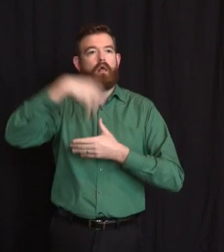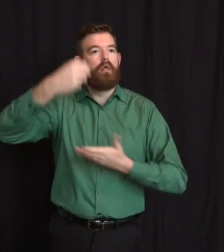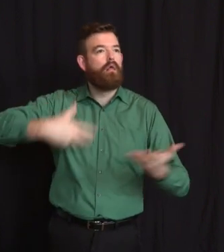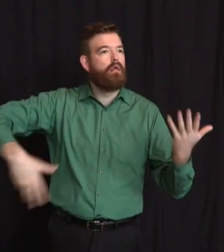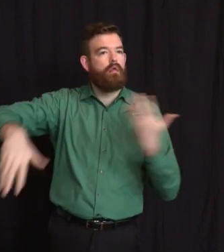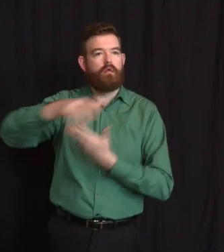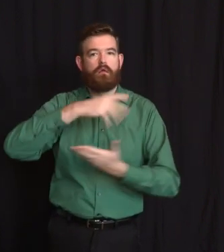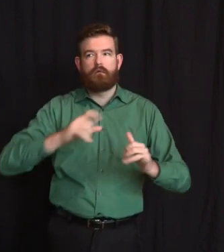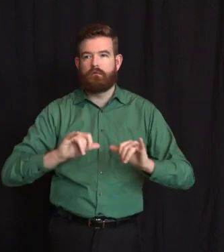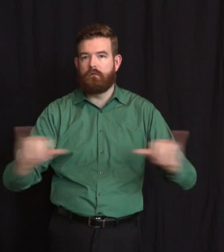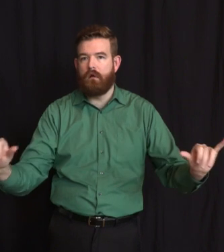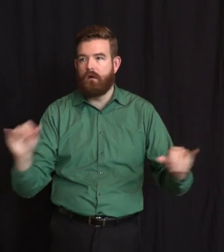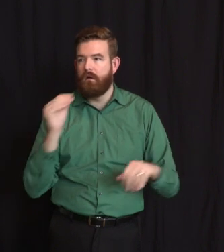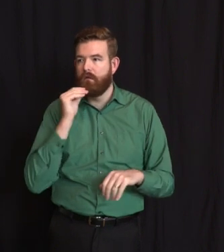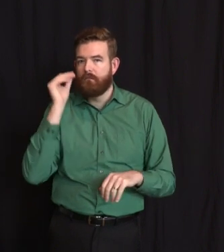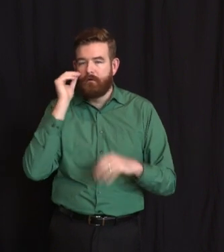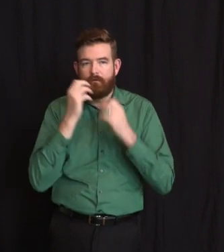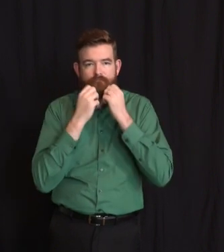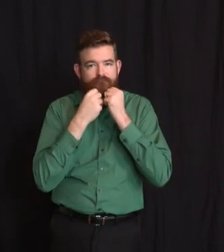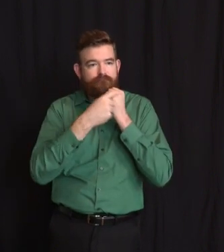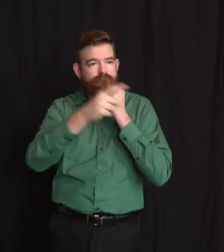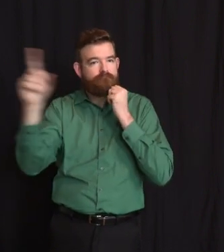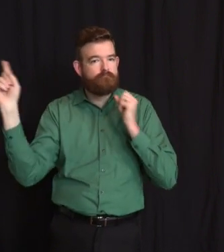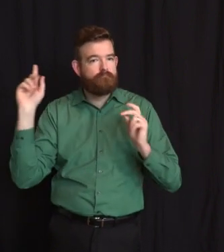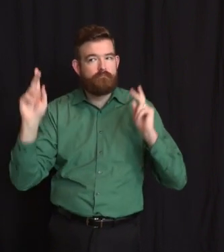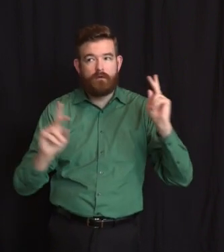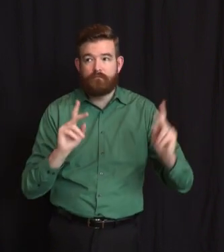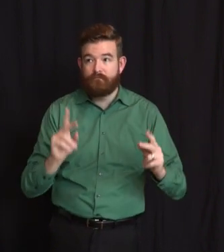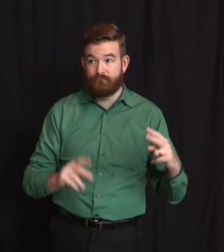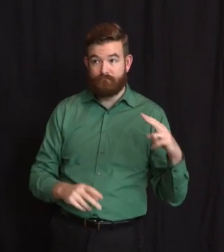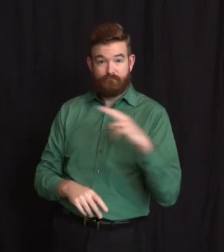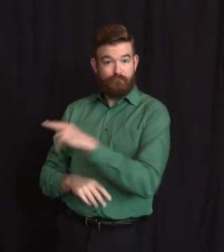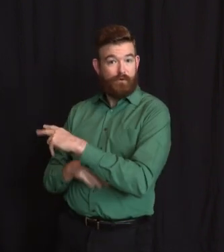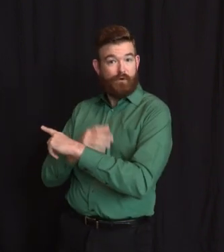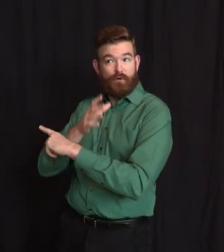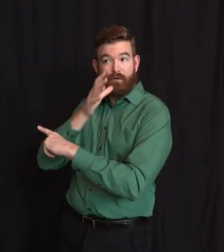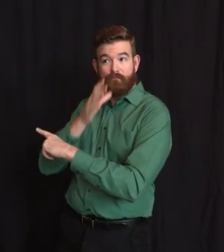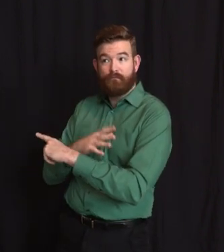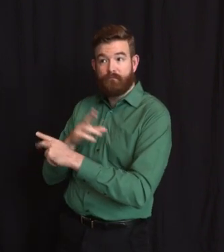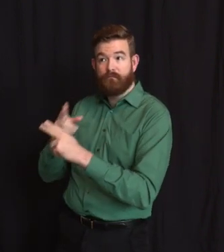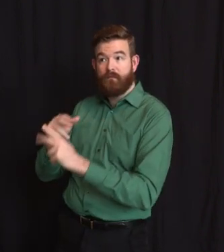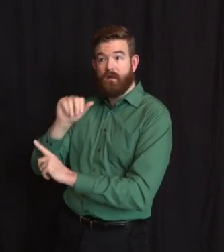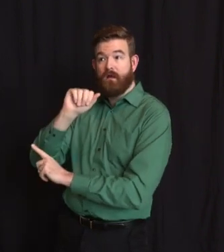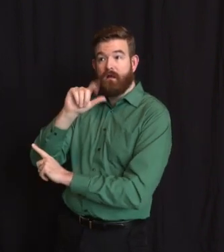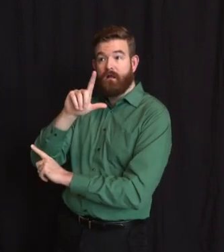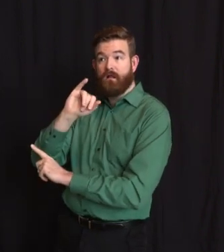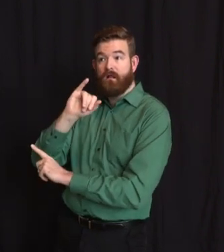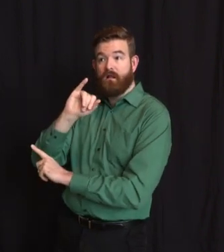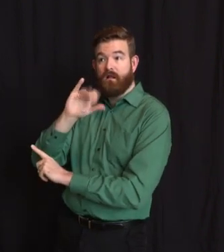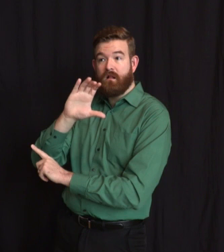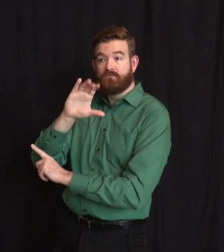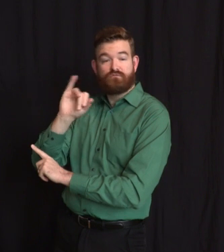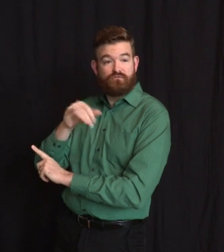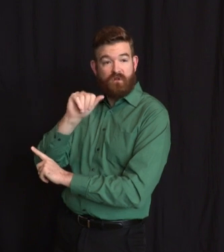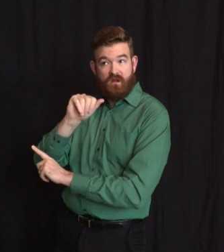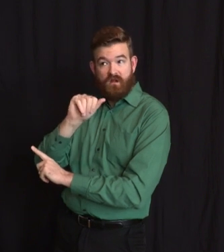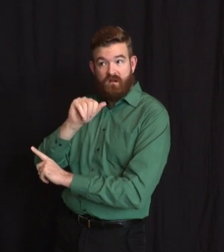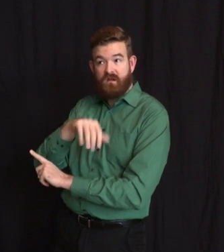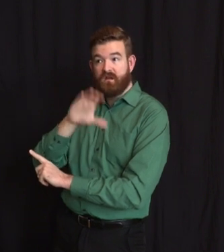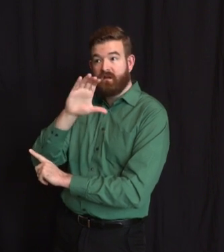Alicia Syker Kuna. She went by Alice by the name. Look at that. She came to this country in